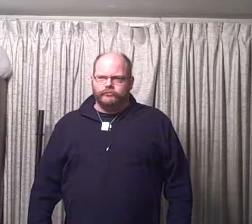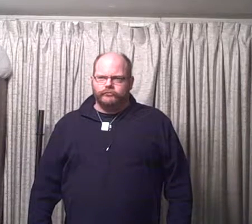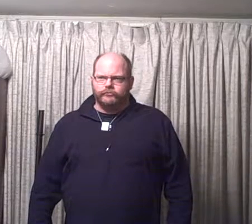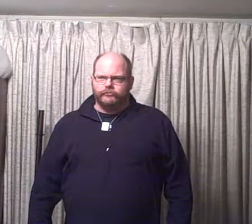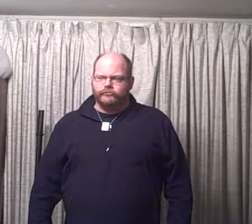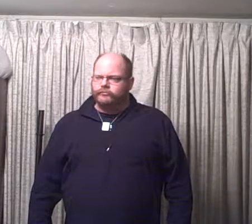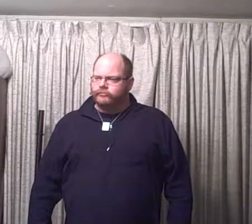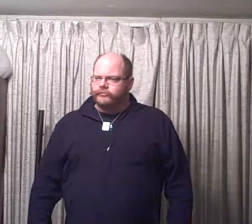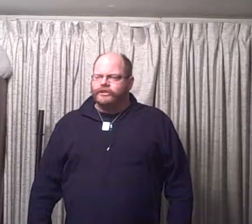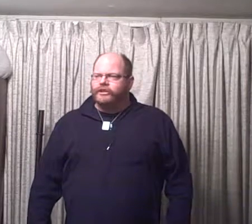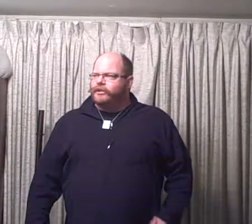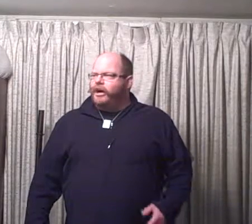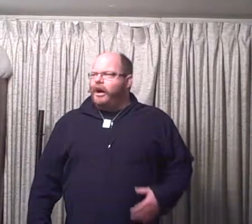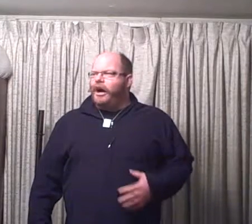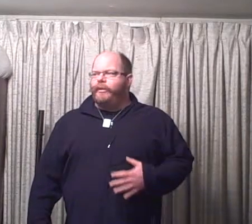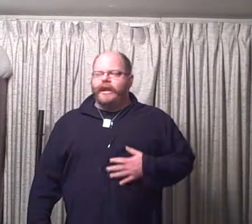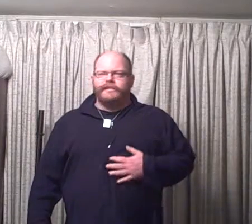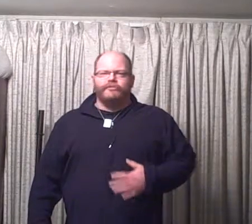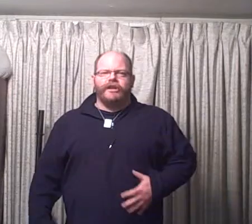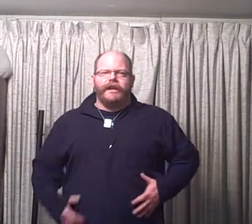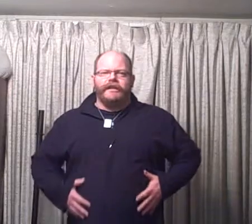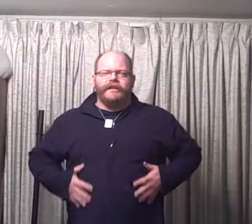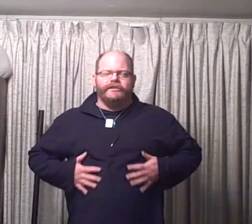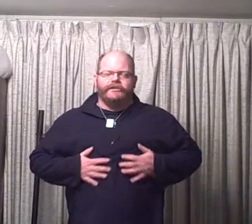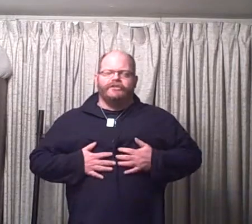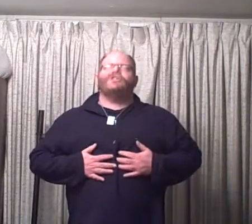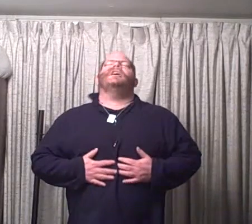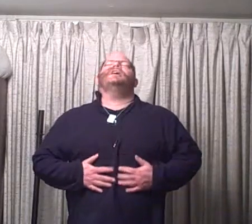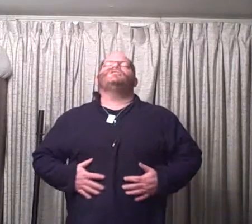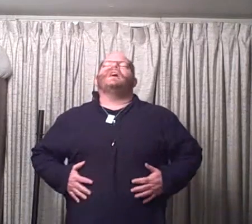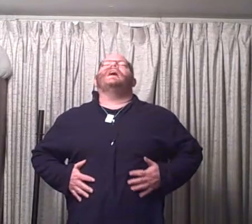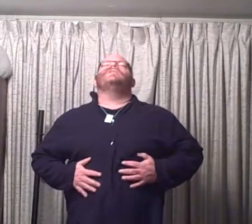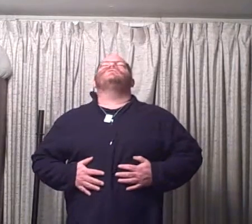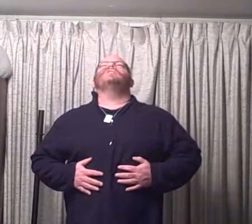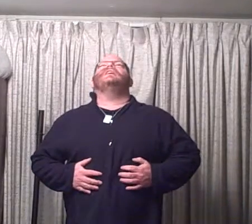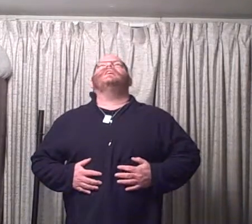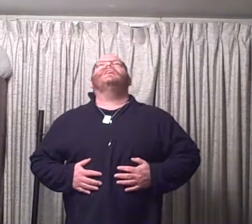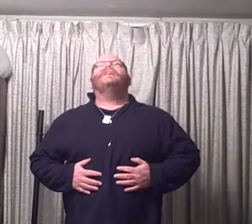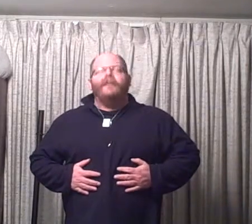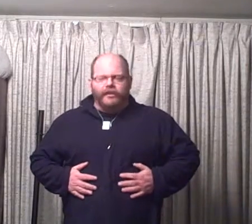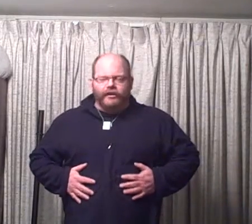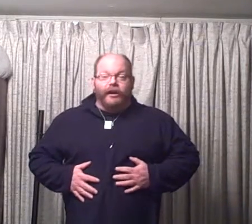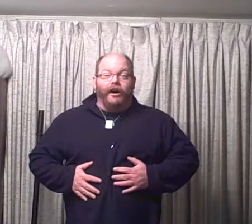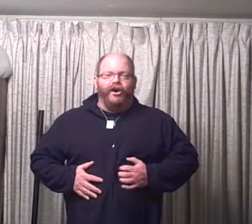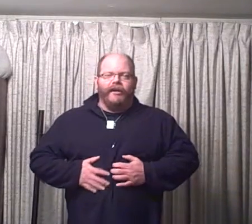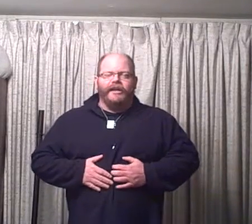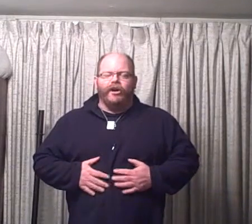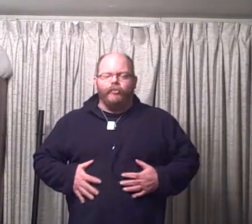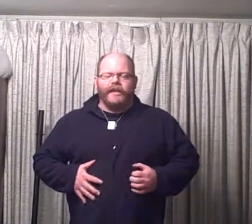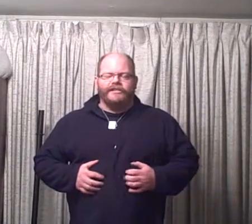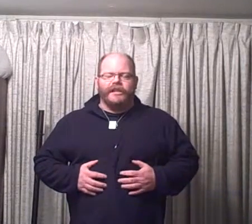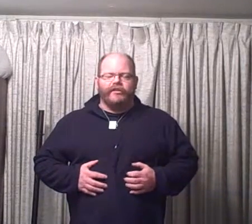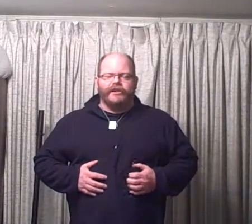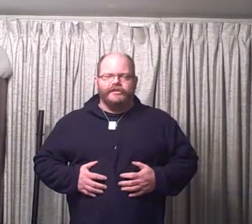kitchen for more food. Oh, we got some Chinese. Ching, ching, ching. Oh, man, I hope that's not racist.